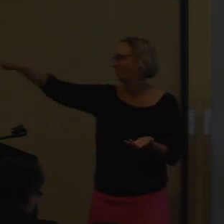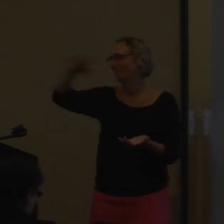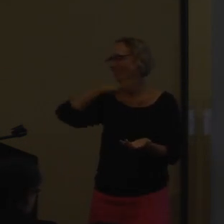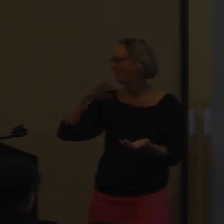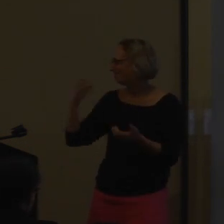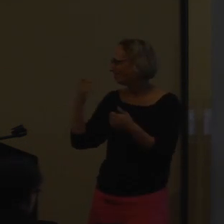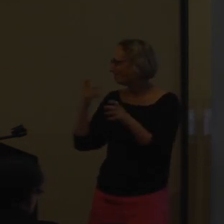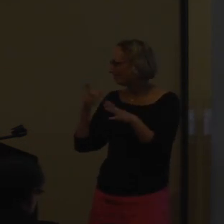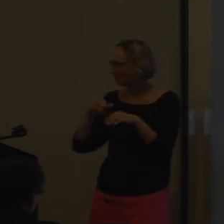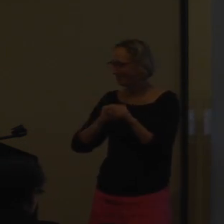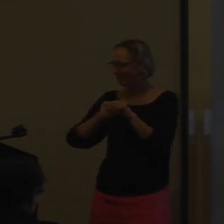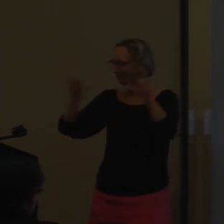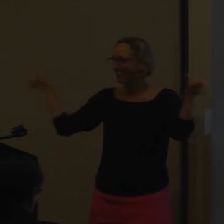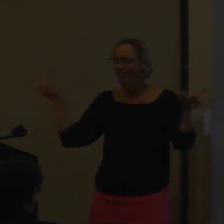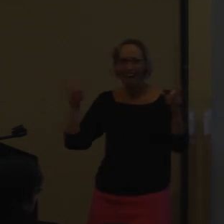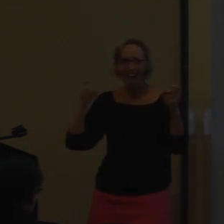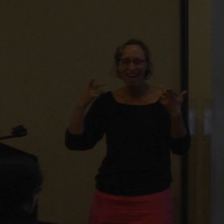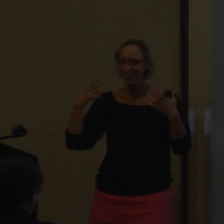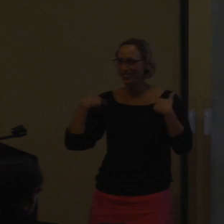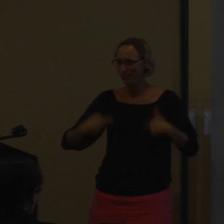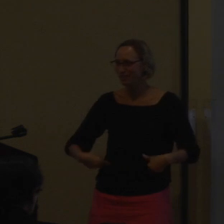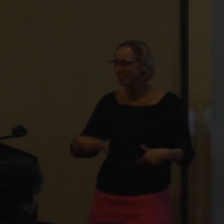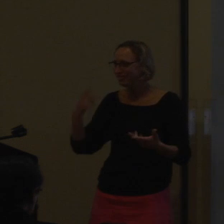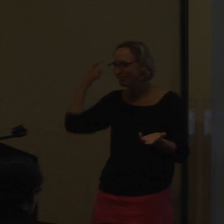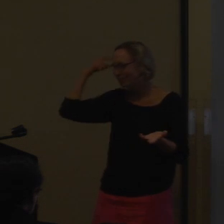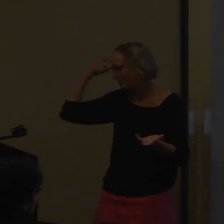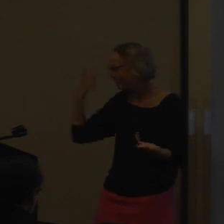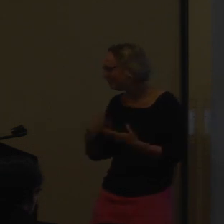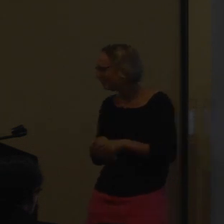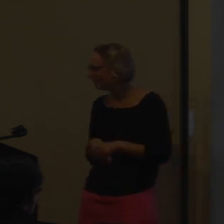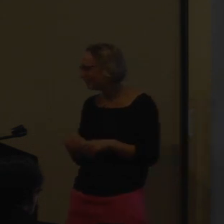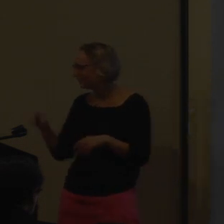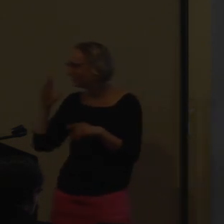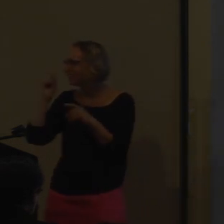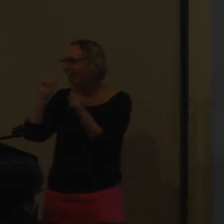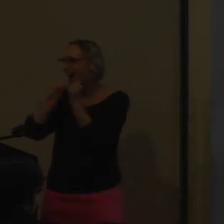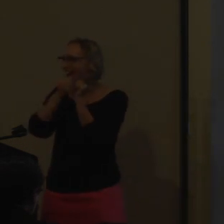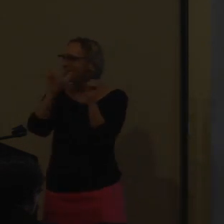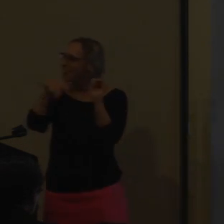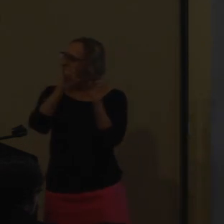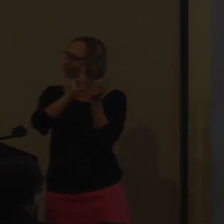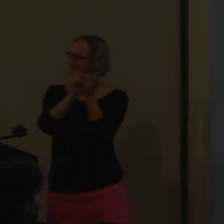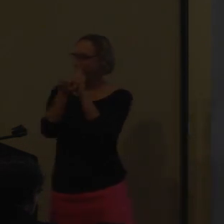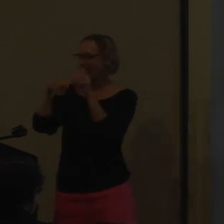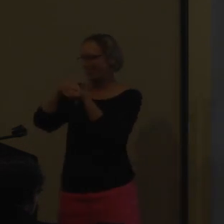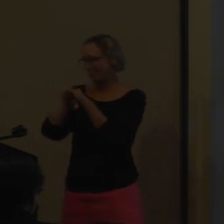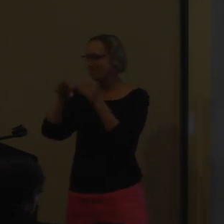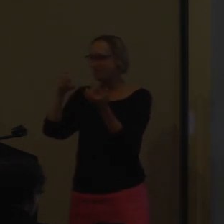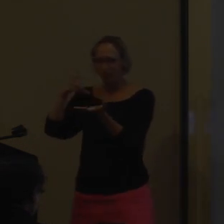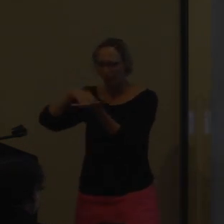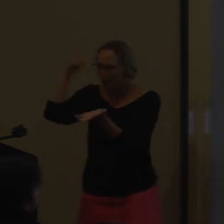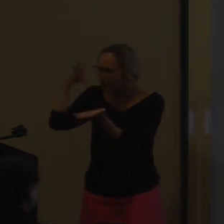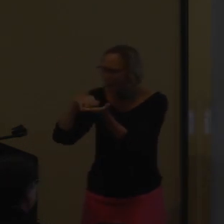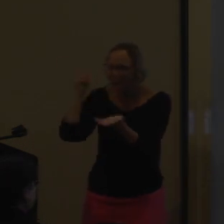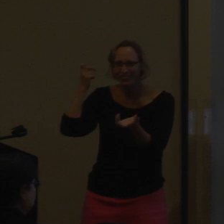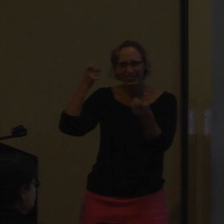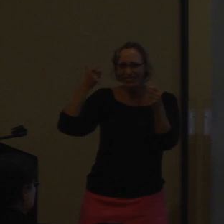general helped us really understand just how the human brain really works and how that translates into